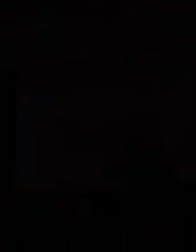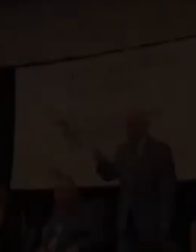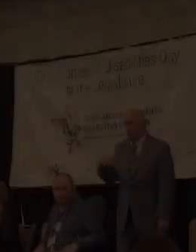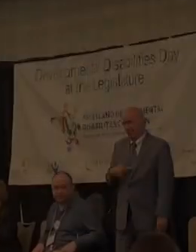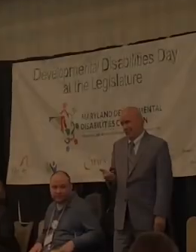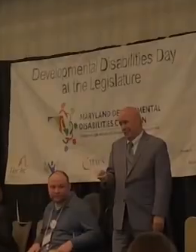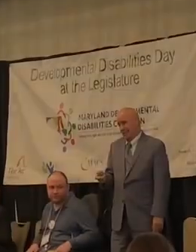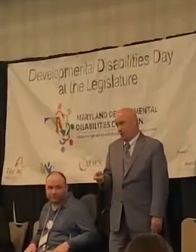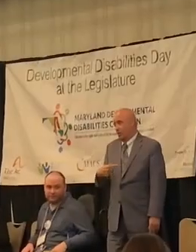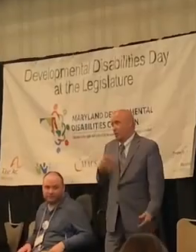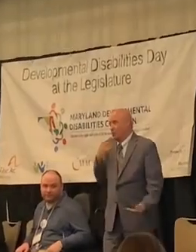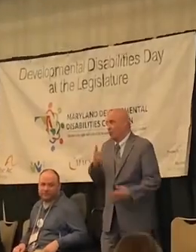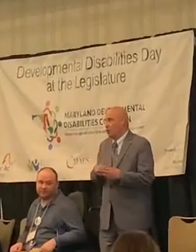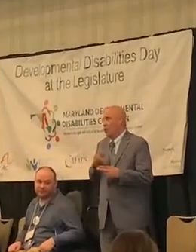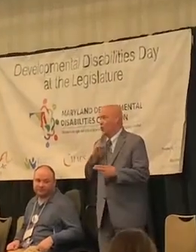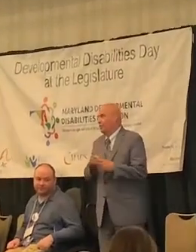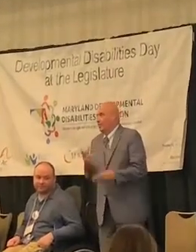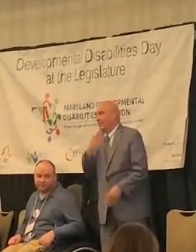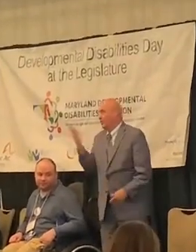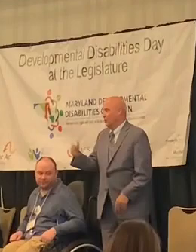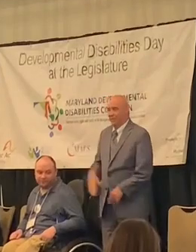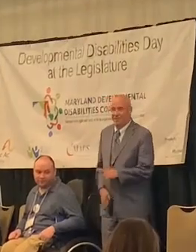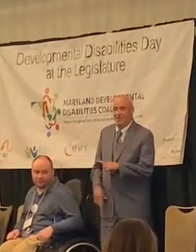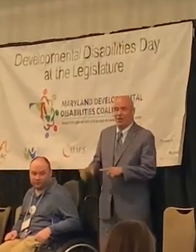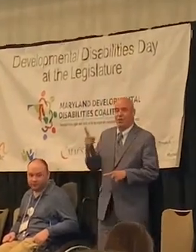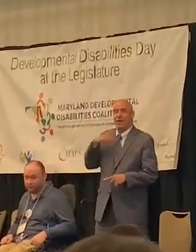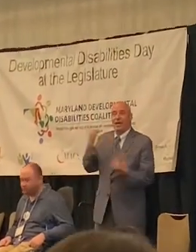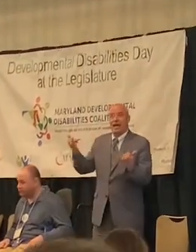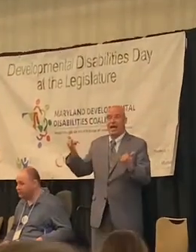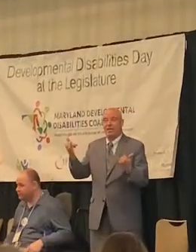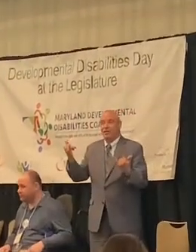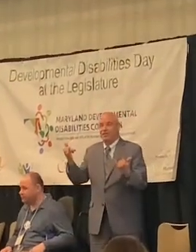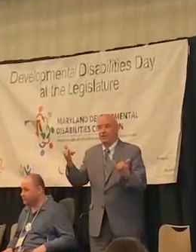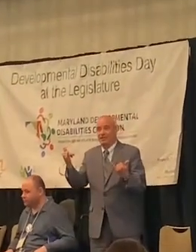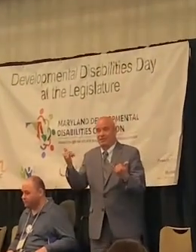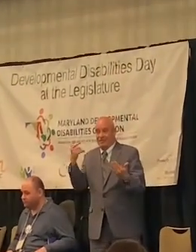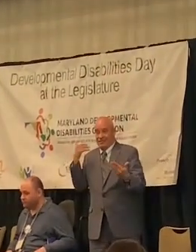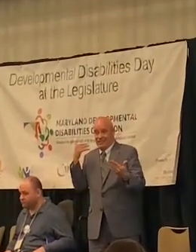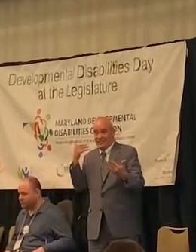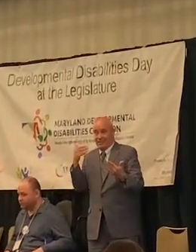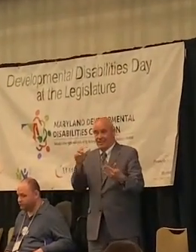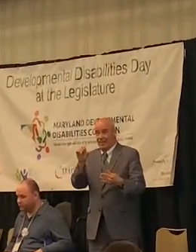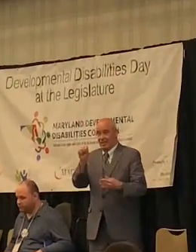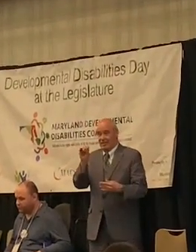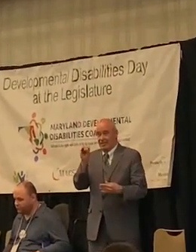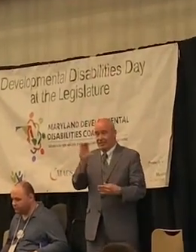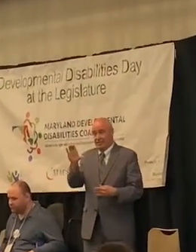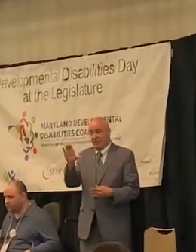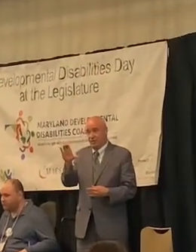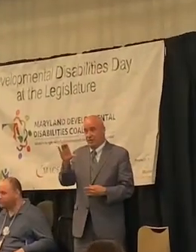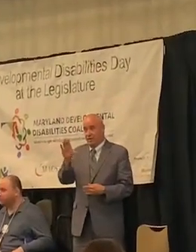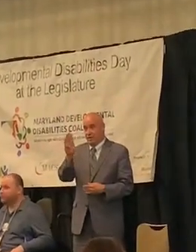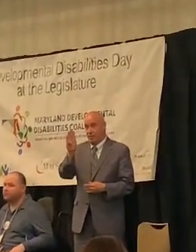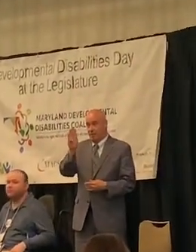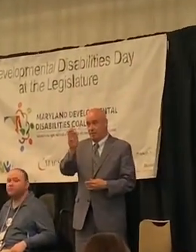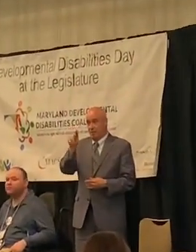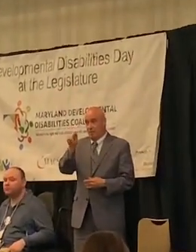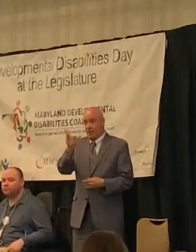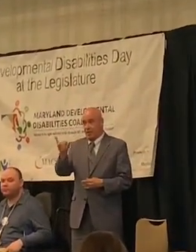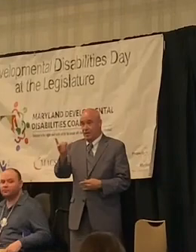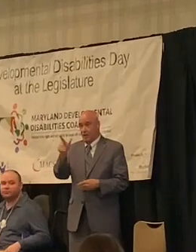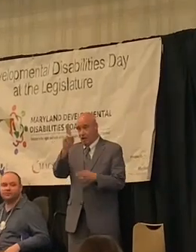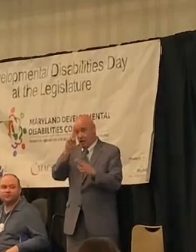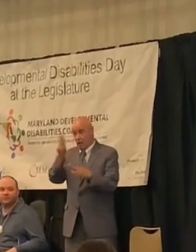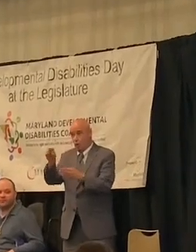thank you all right well now we're as secretary baby said we're going to be honoring the students